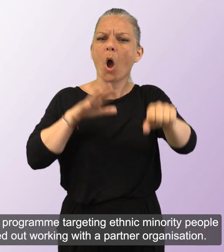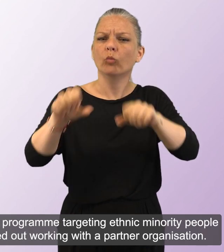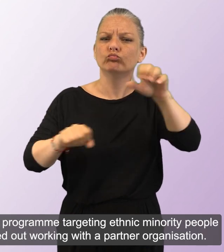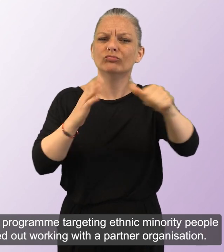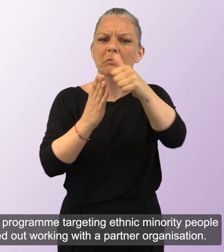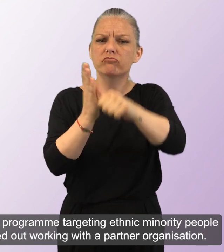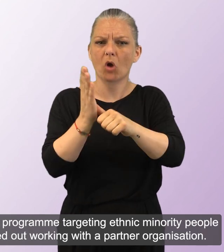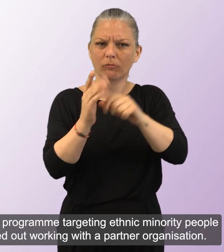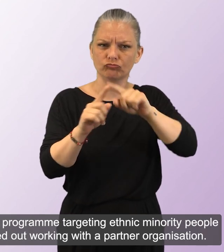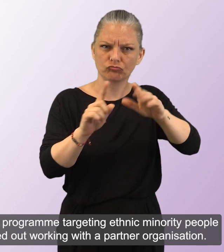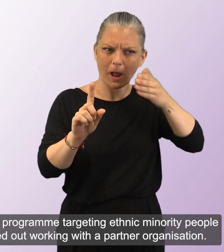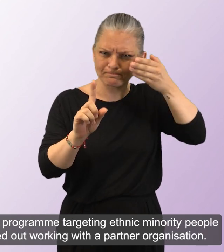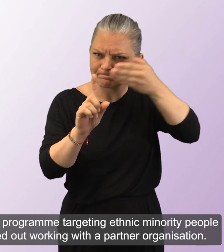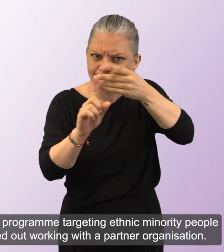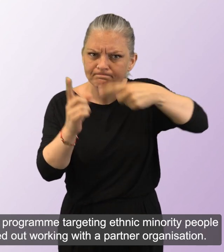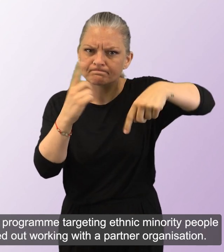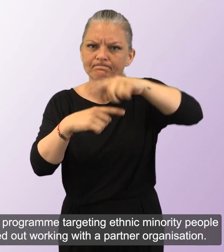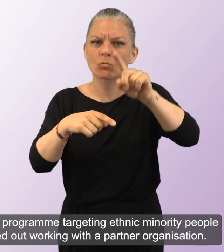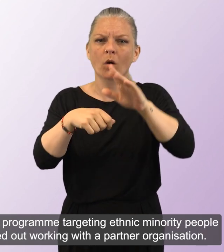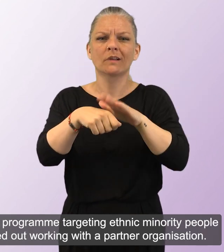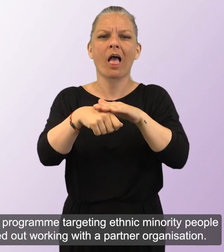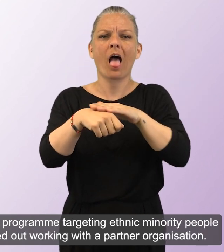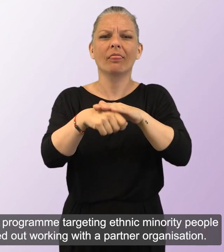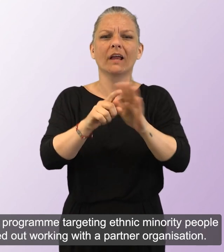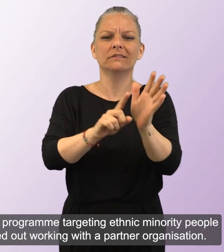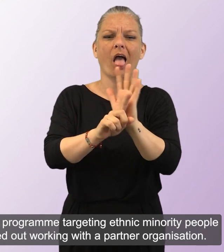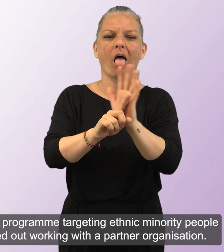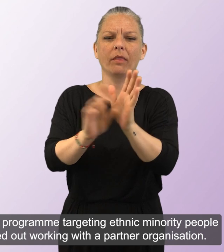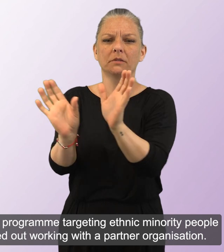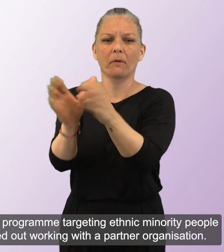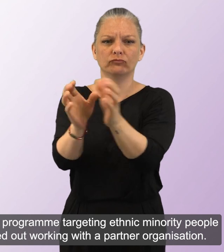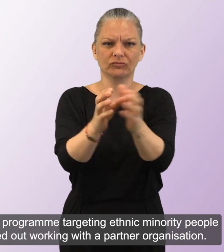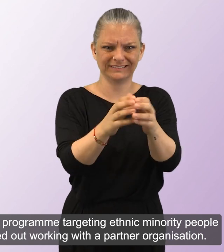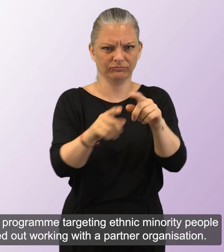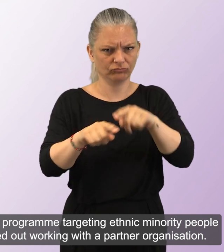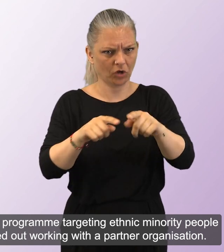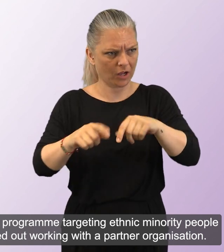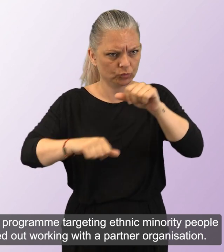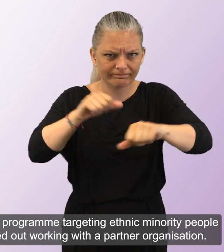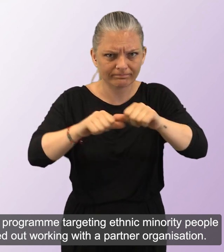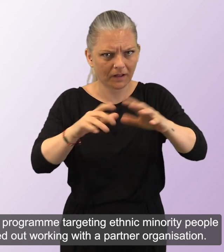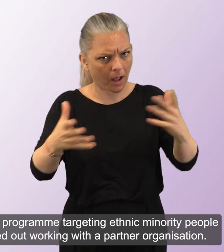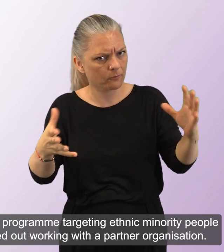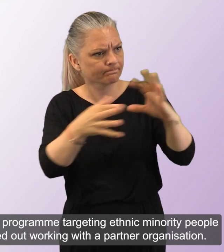An outreach programme targeting ethnic minority people was carried out working with a partner organisation.